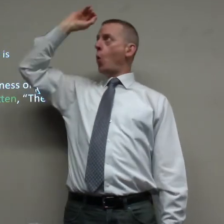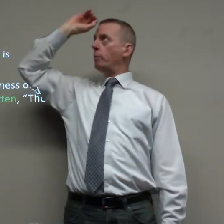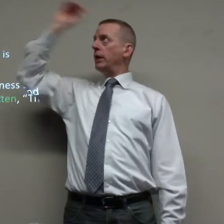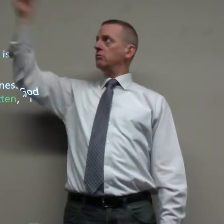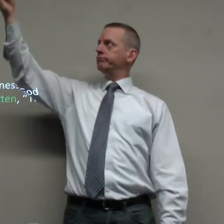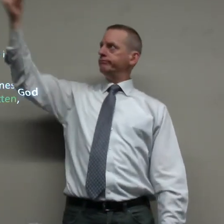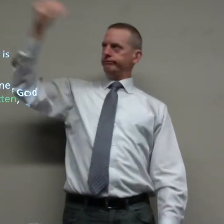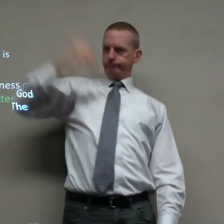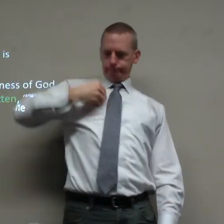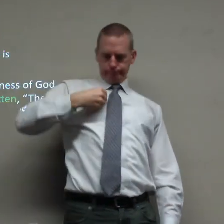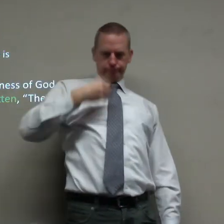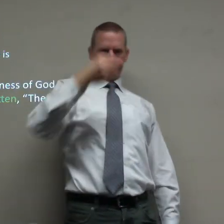my opinion from God